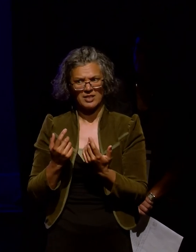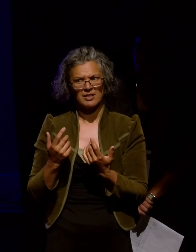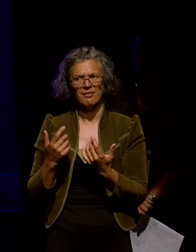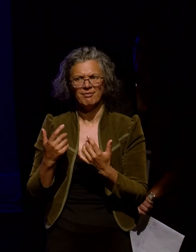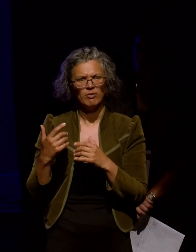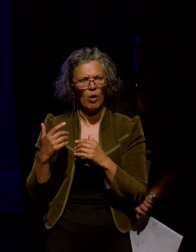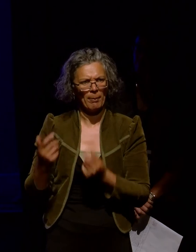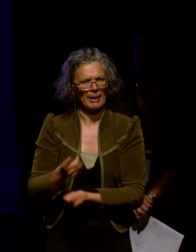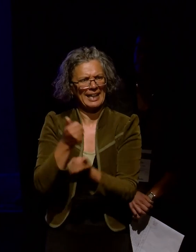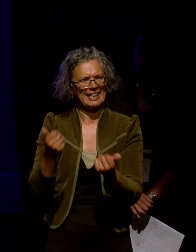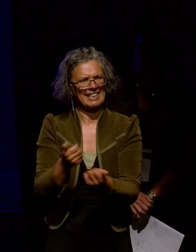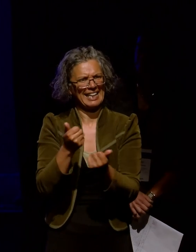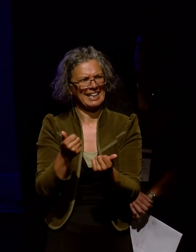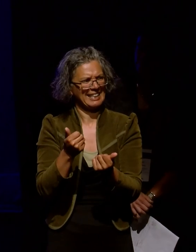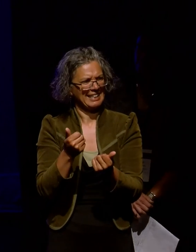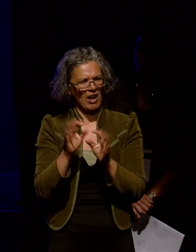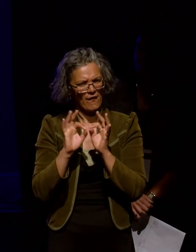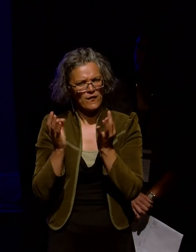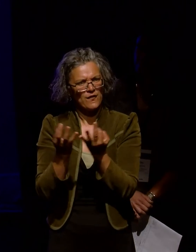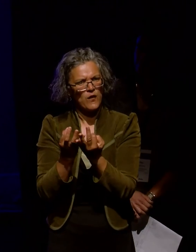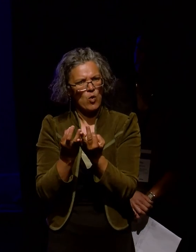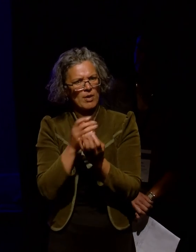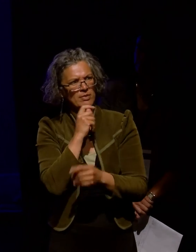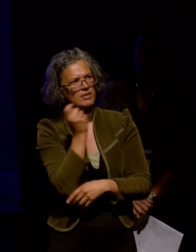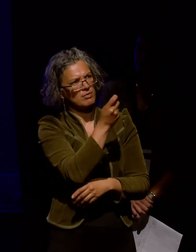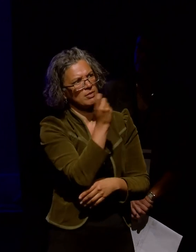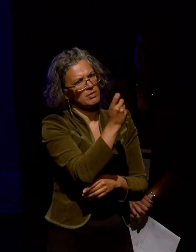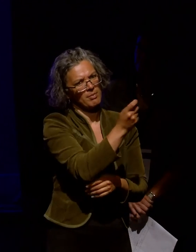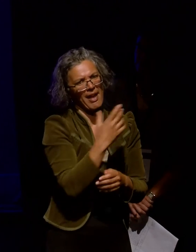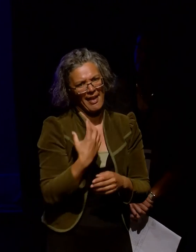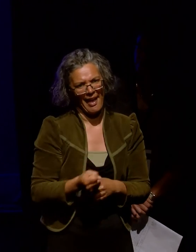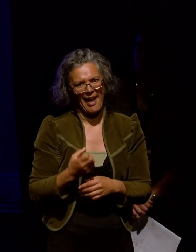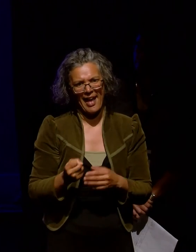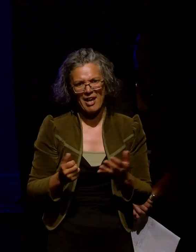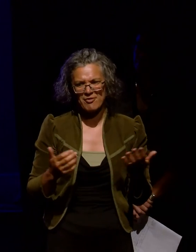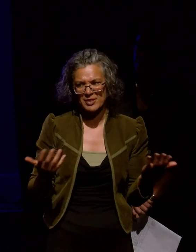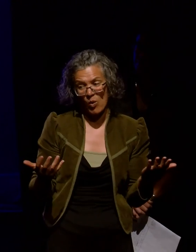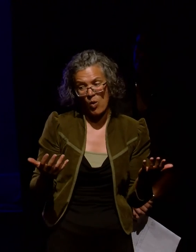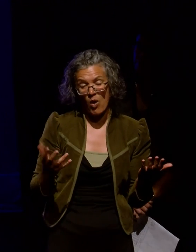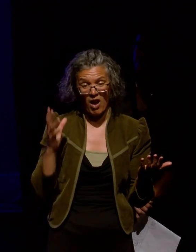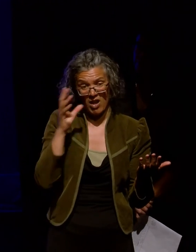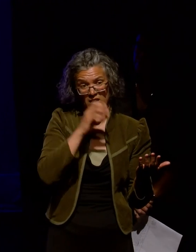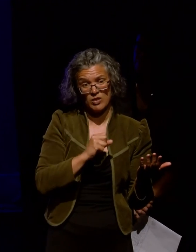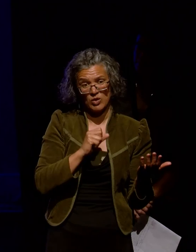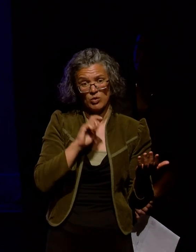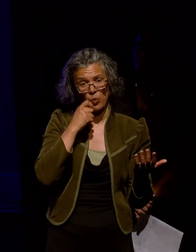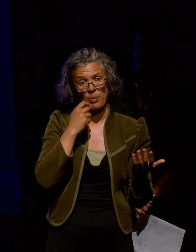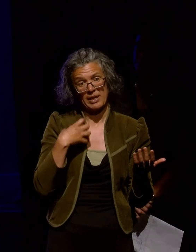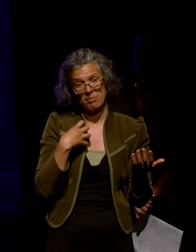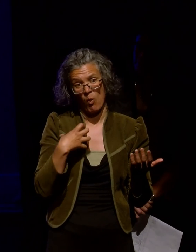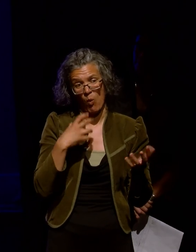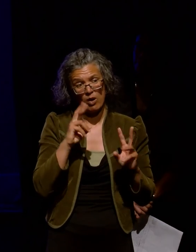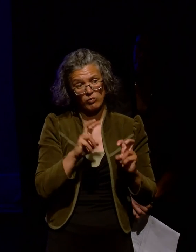years of forums, and some more formal analysis than has been possible here would be very useful.